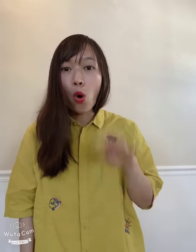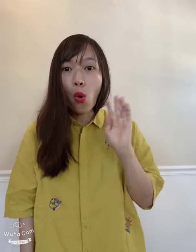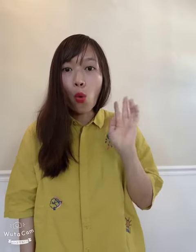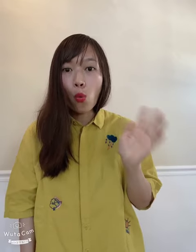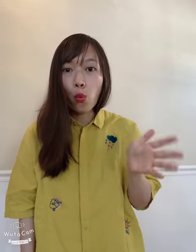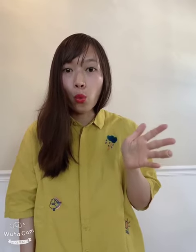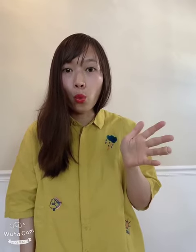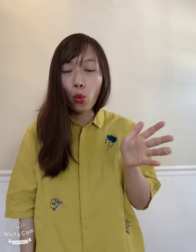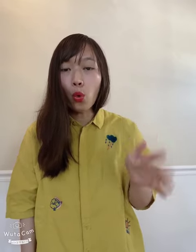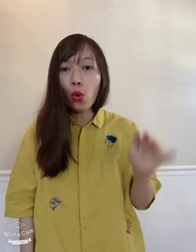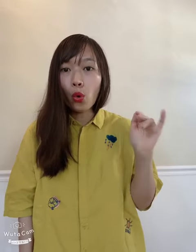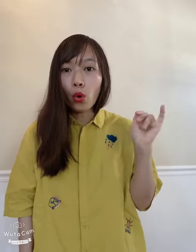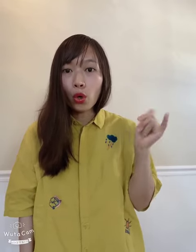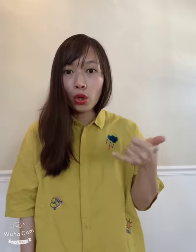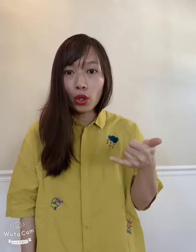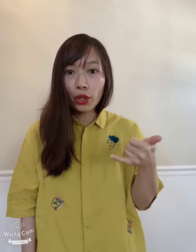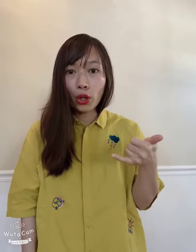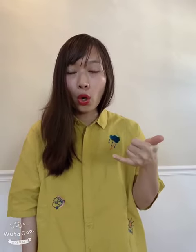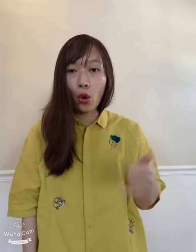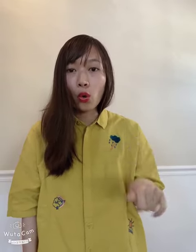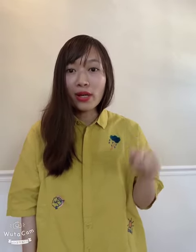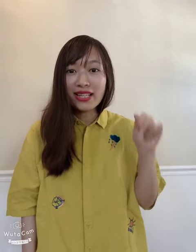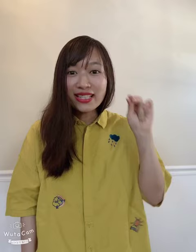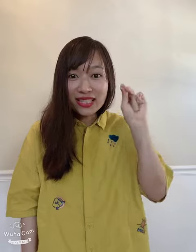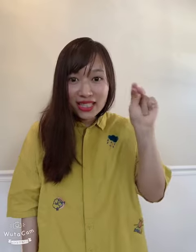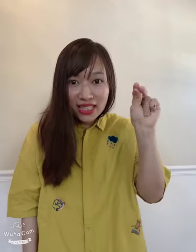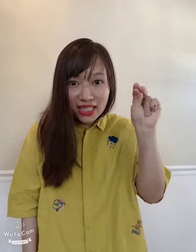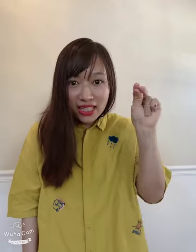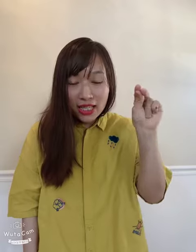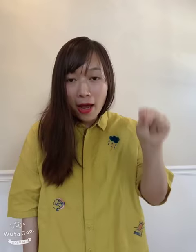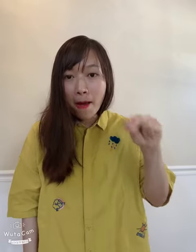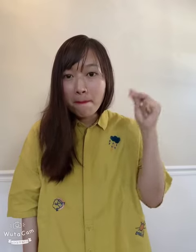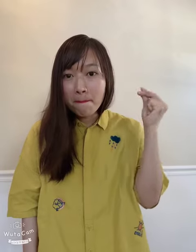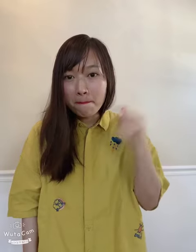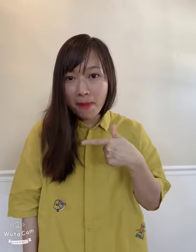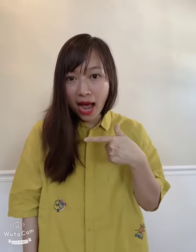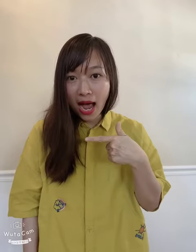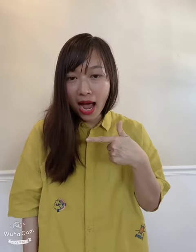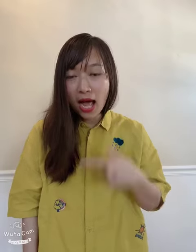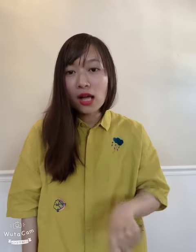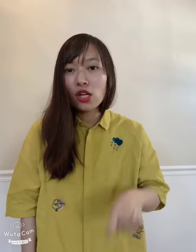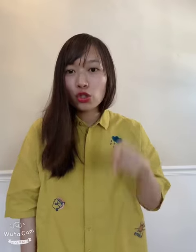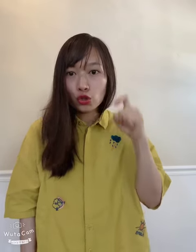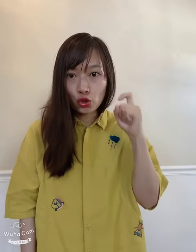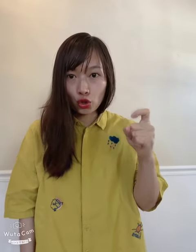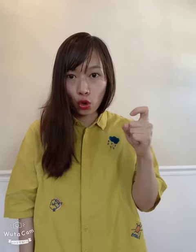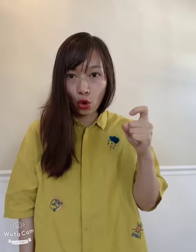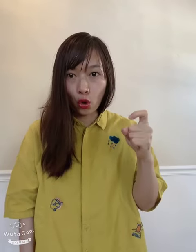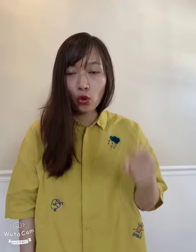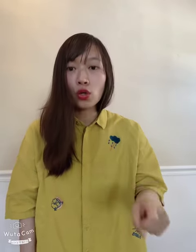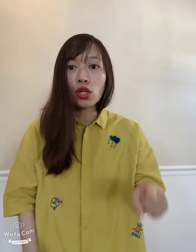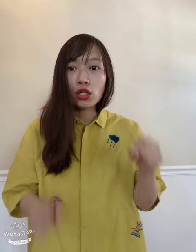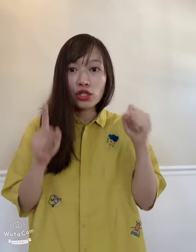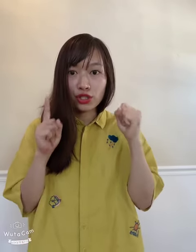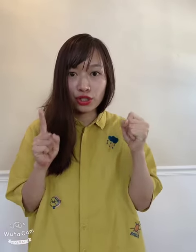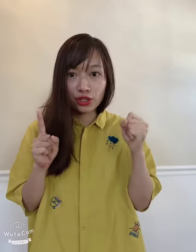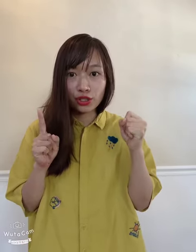5, 6, 7, 8, 9, 10,